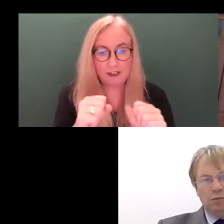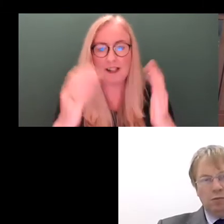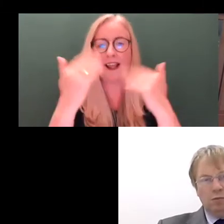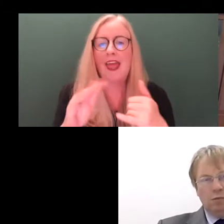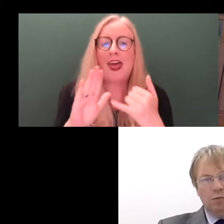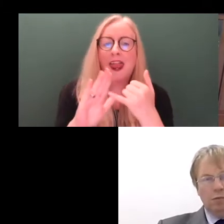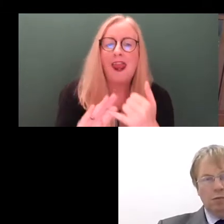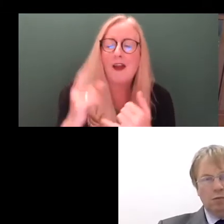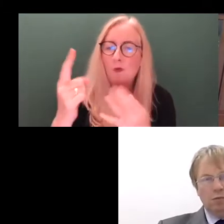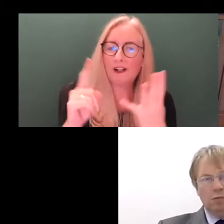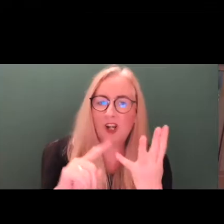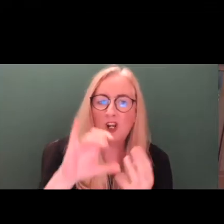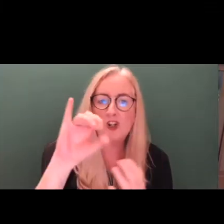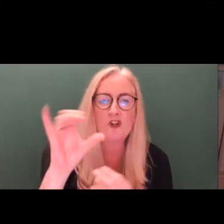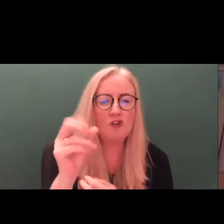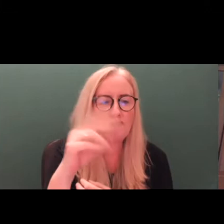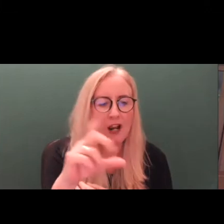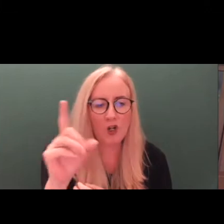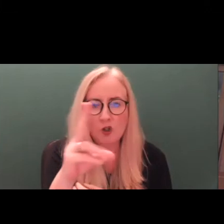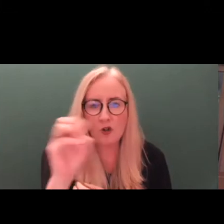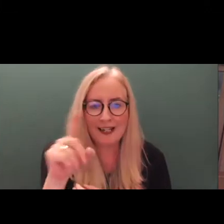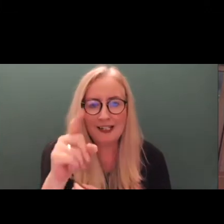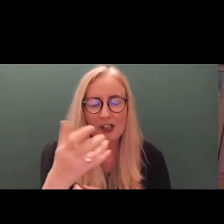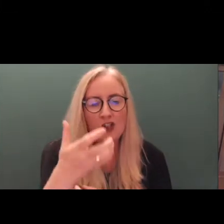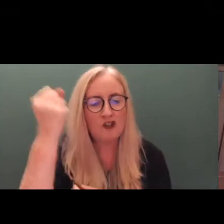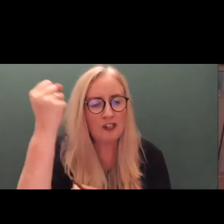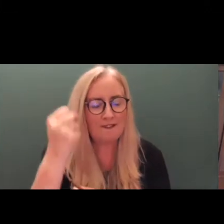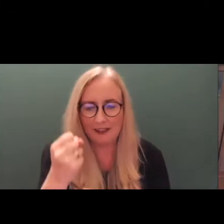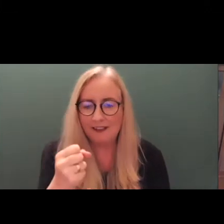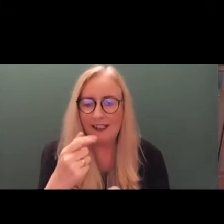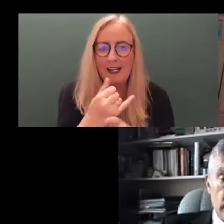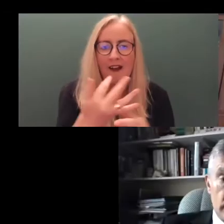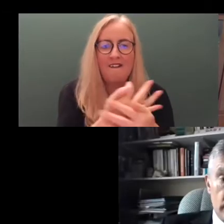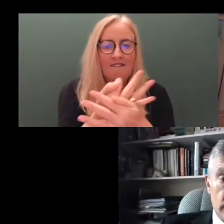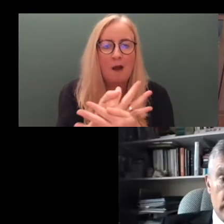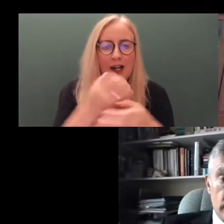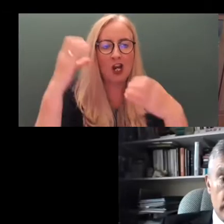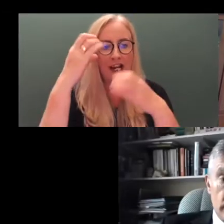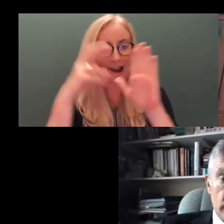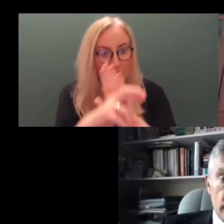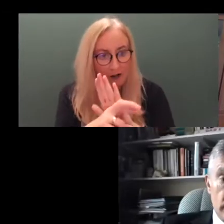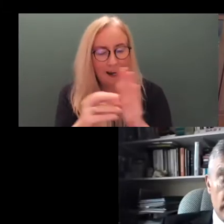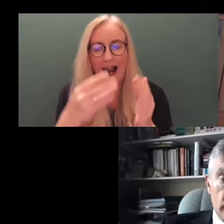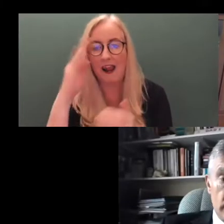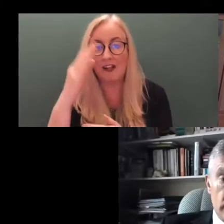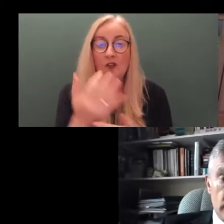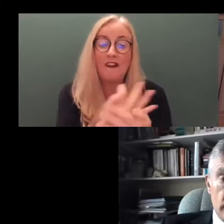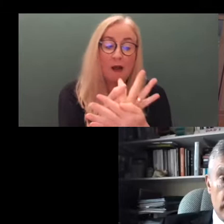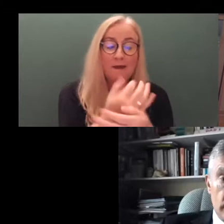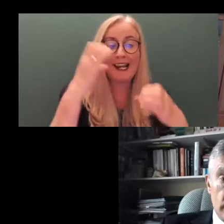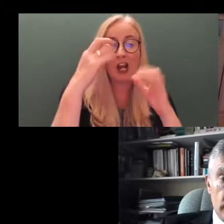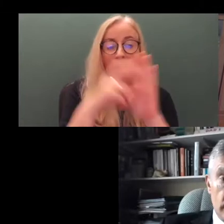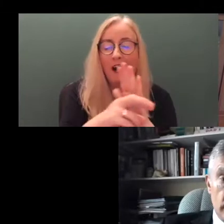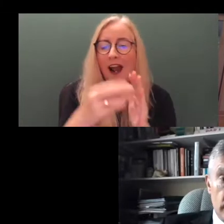we're joined by John Dunn. John is Chief Executive Officer of Family Carers Ireland. Family Carers Ireland is a national